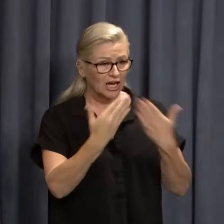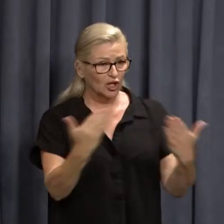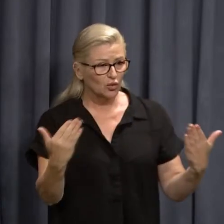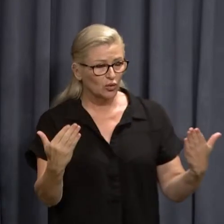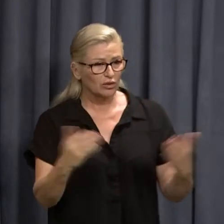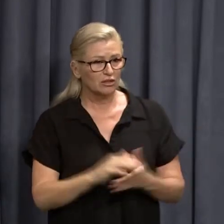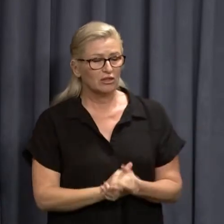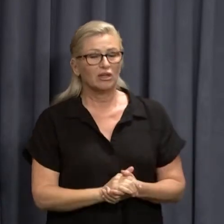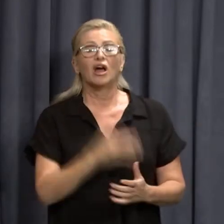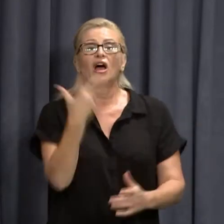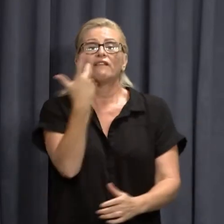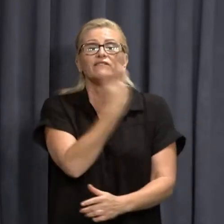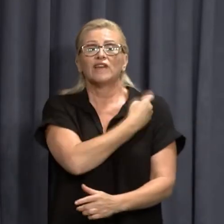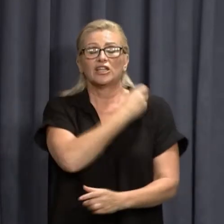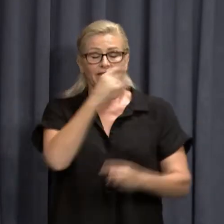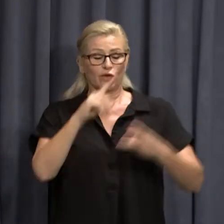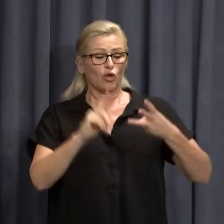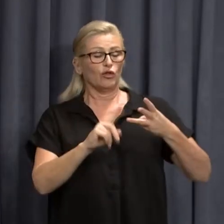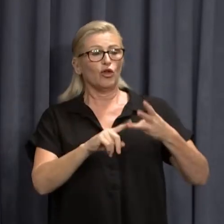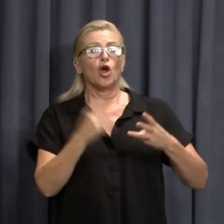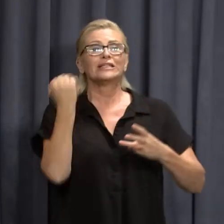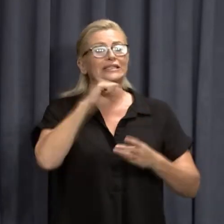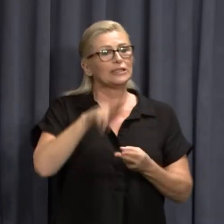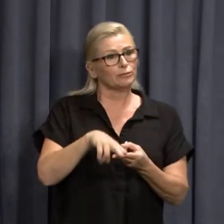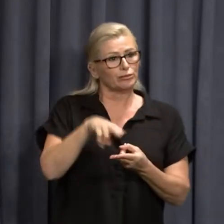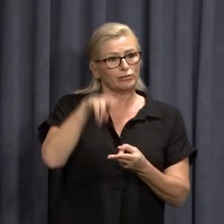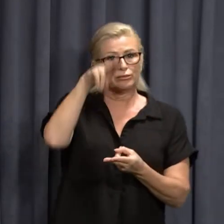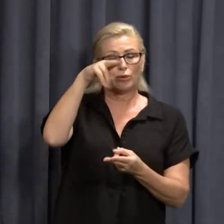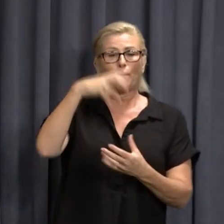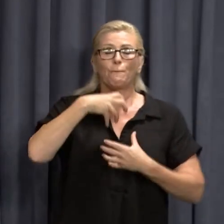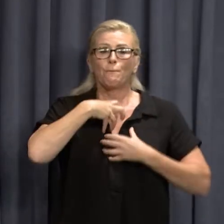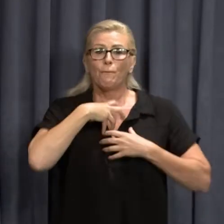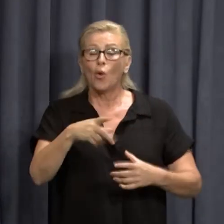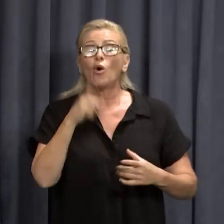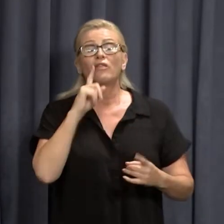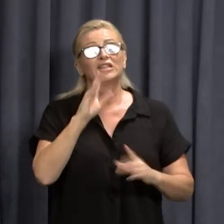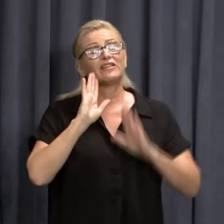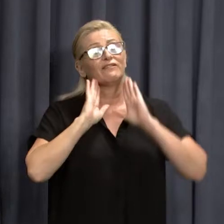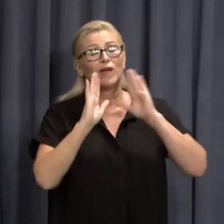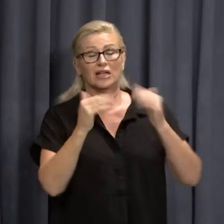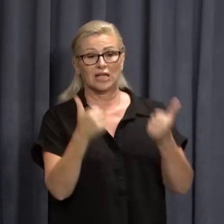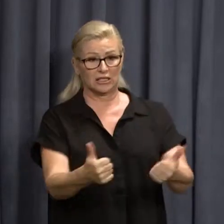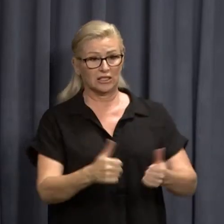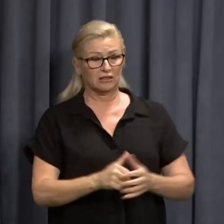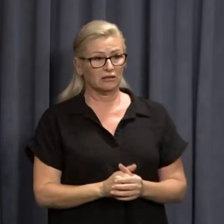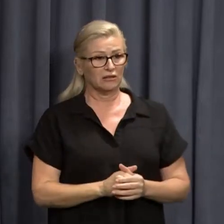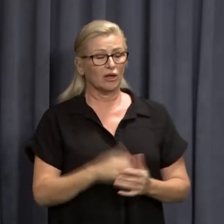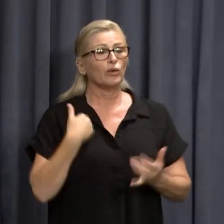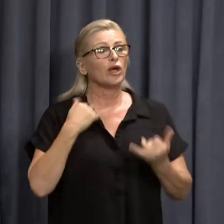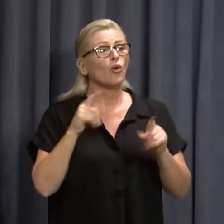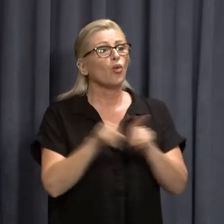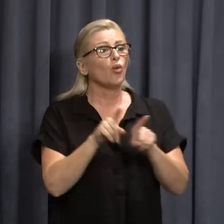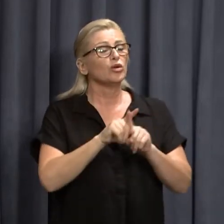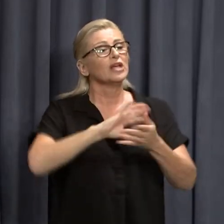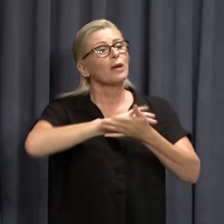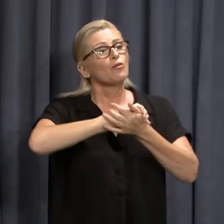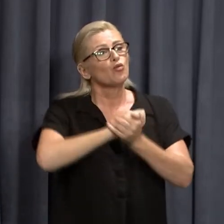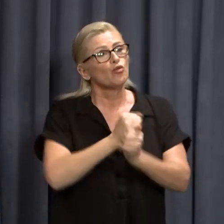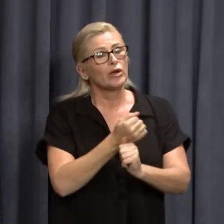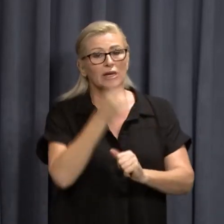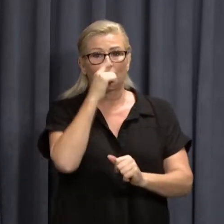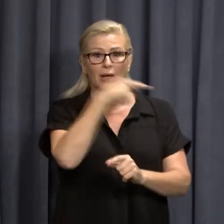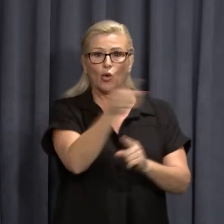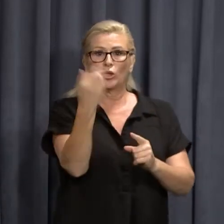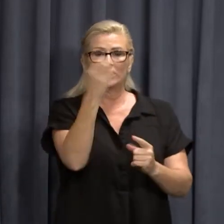rates, including third doses, continue to climb and this is a great result. We also very much appreciate those who continue to check